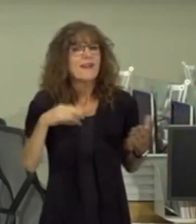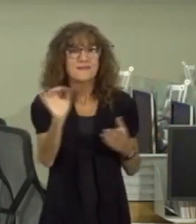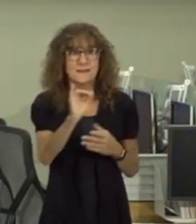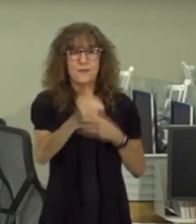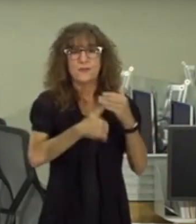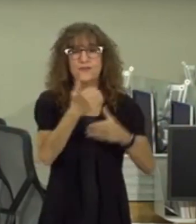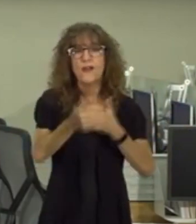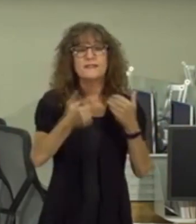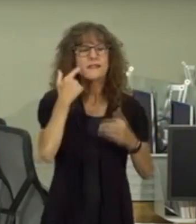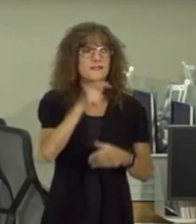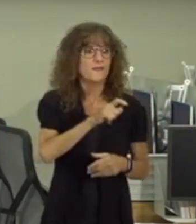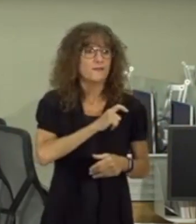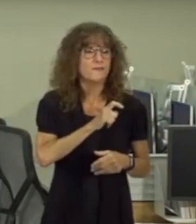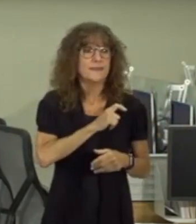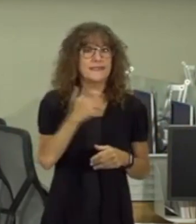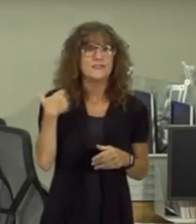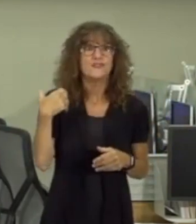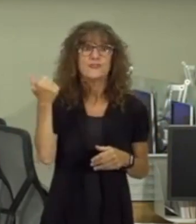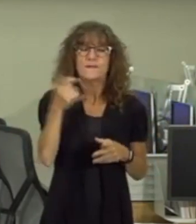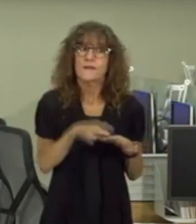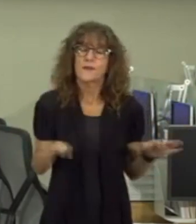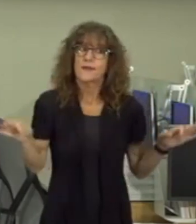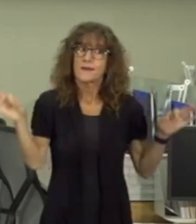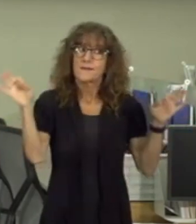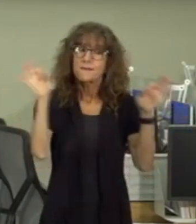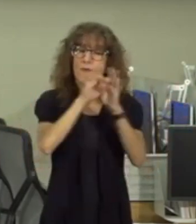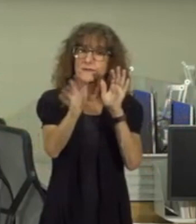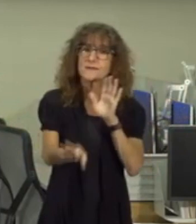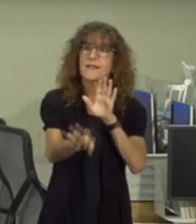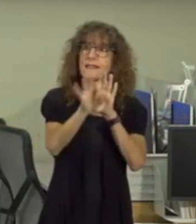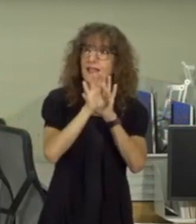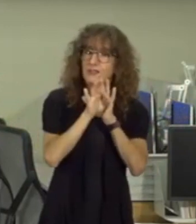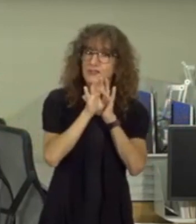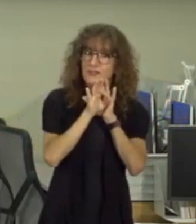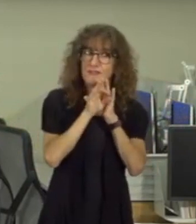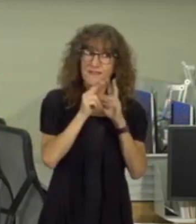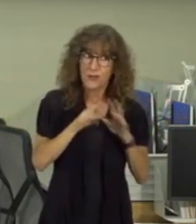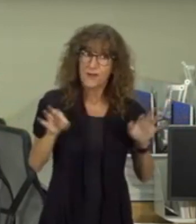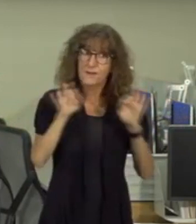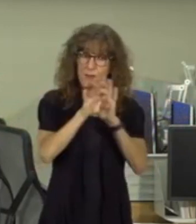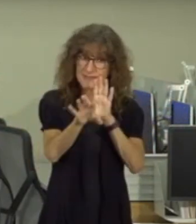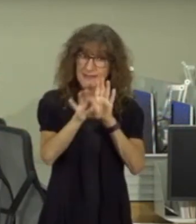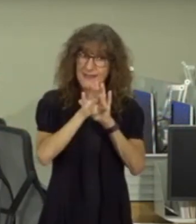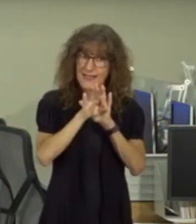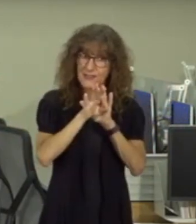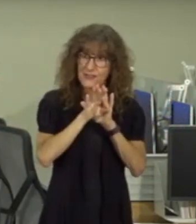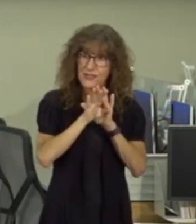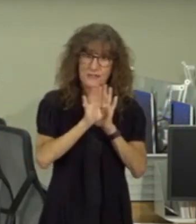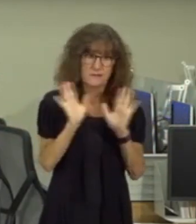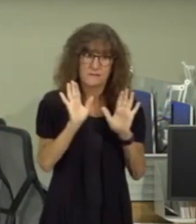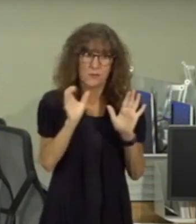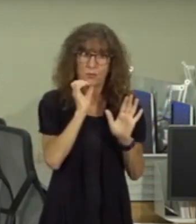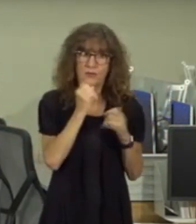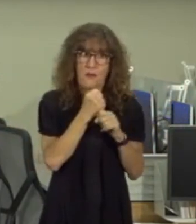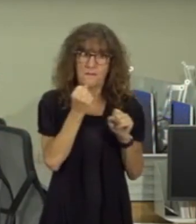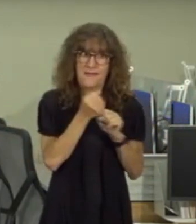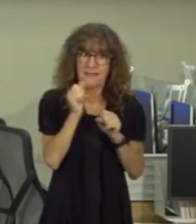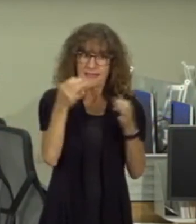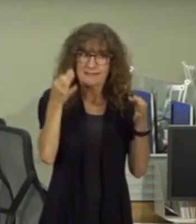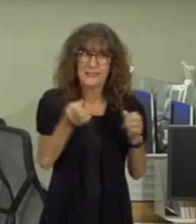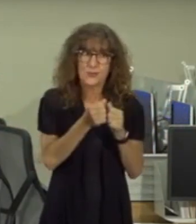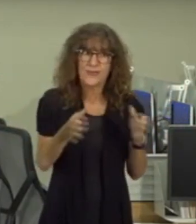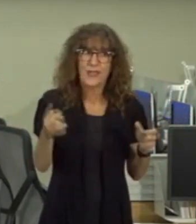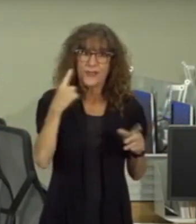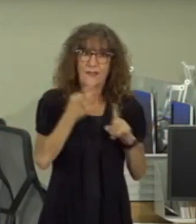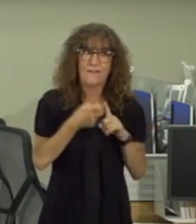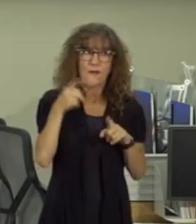similar process for our chief of police this is a very important selection it's a very important selection and we wouldn't dare make it without hearing from the public